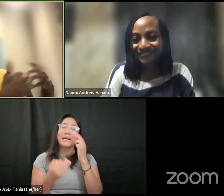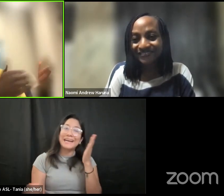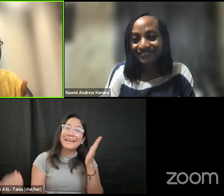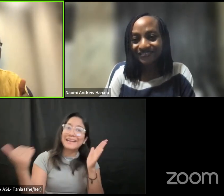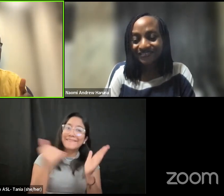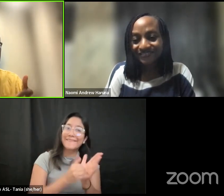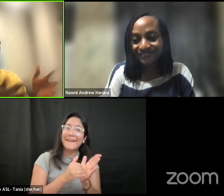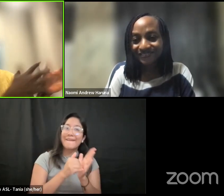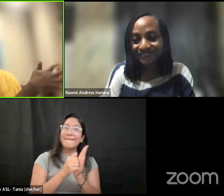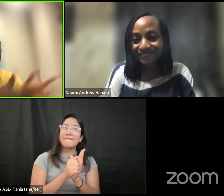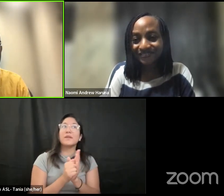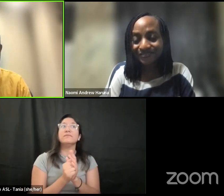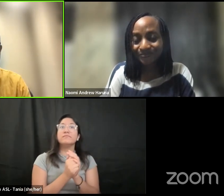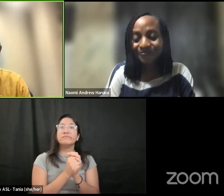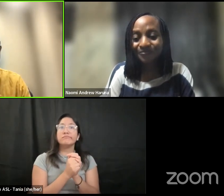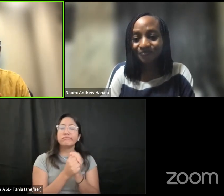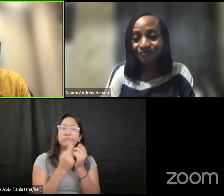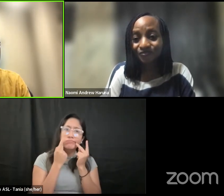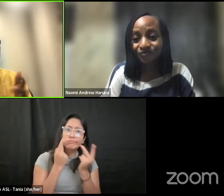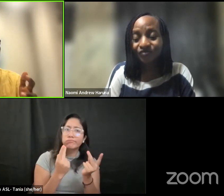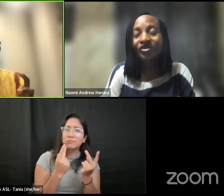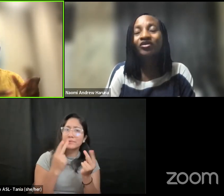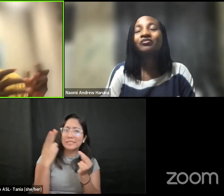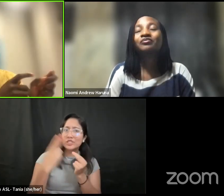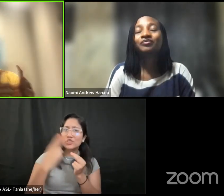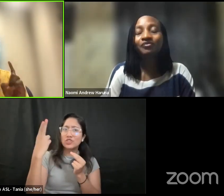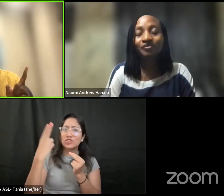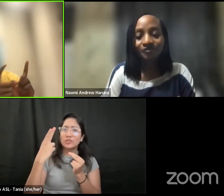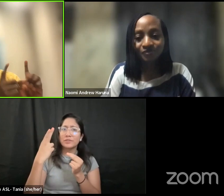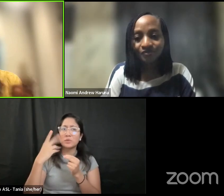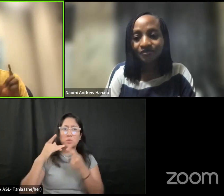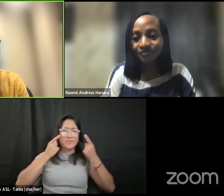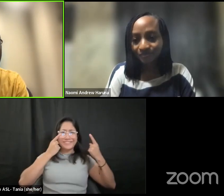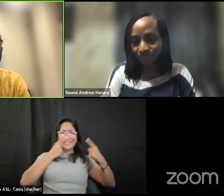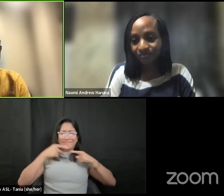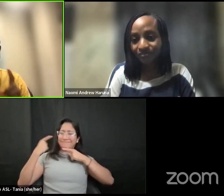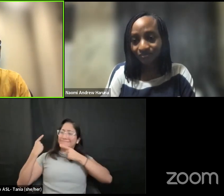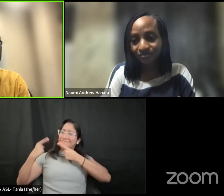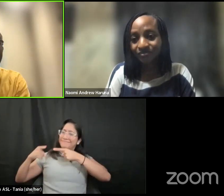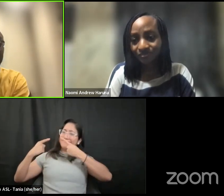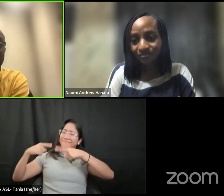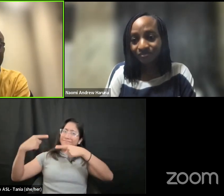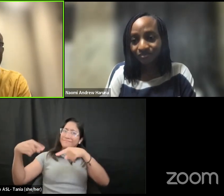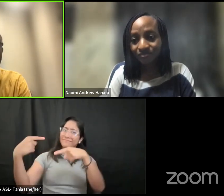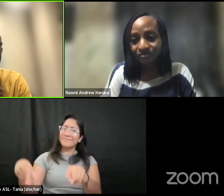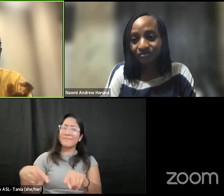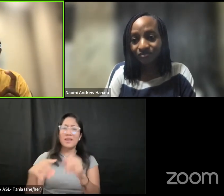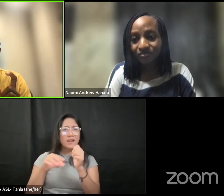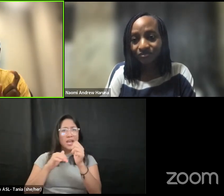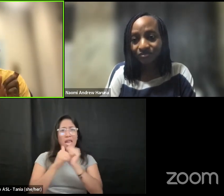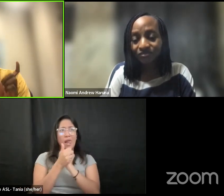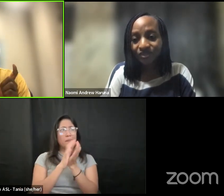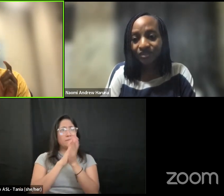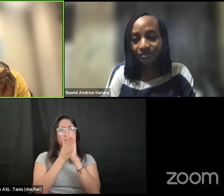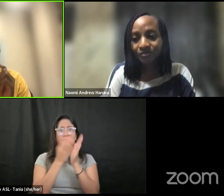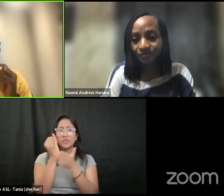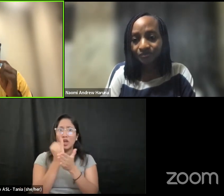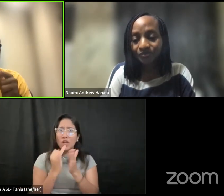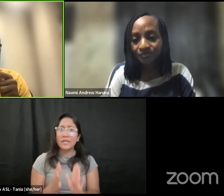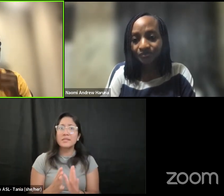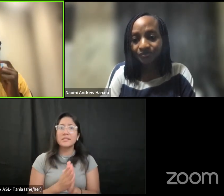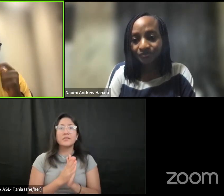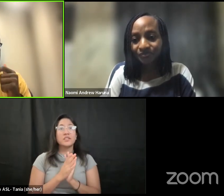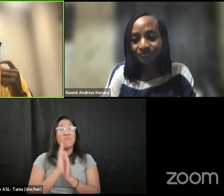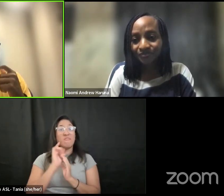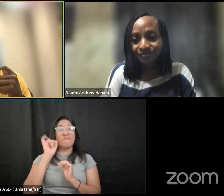not just only where we are but what brought us here as artists because that's going to inform ultimately the choices that we make and i think that's